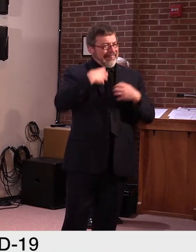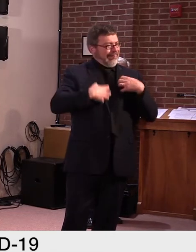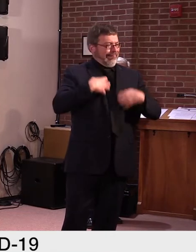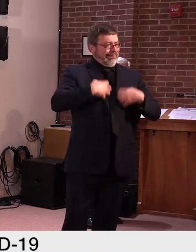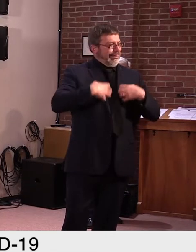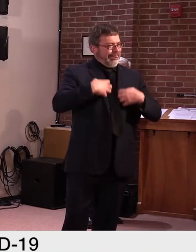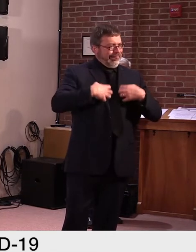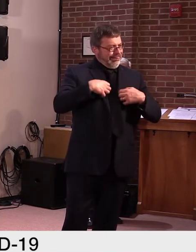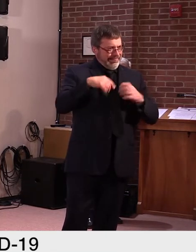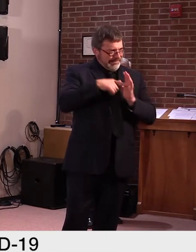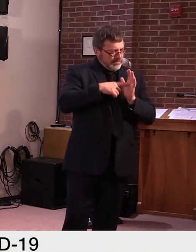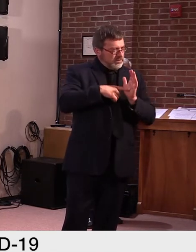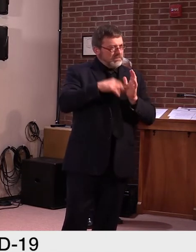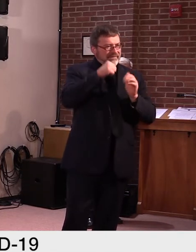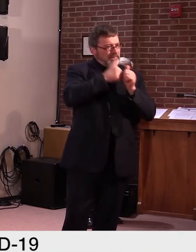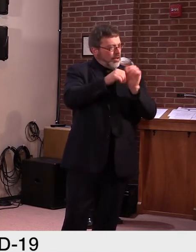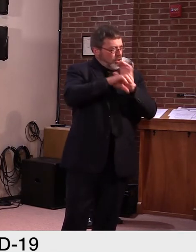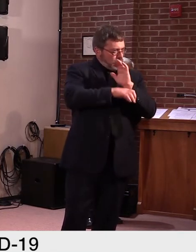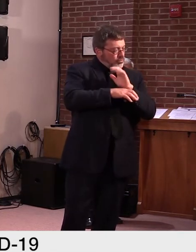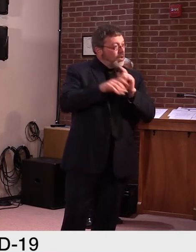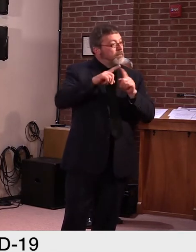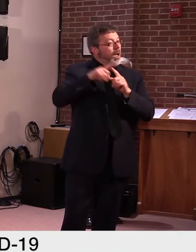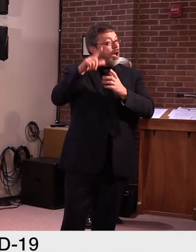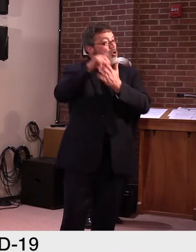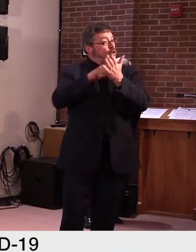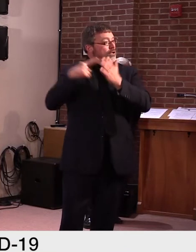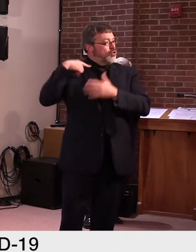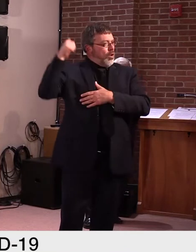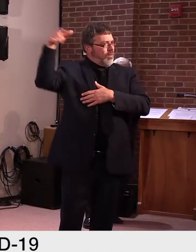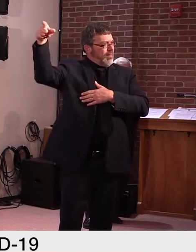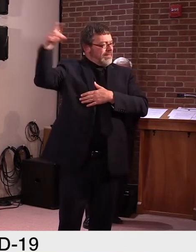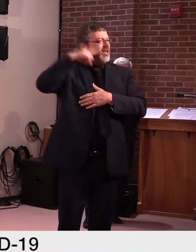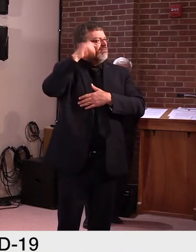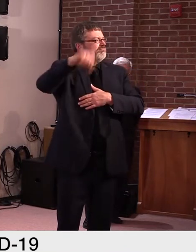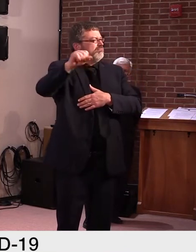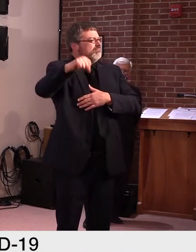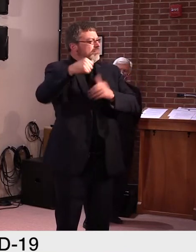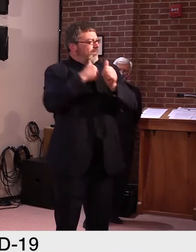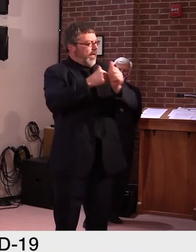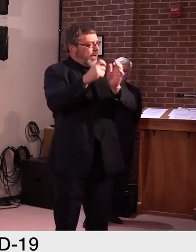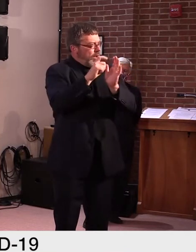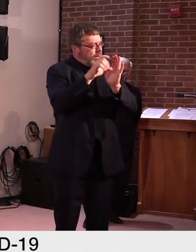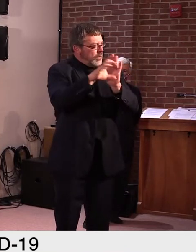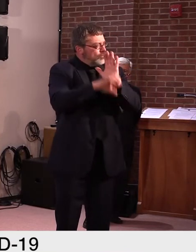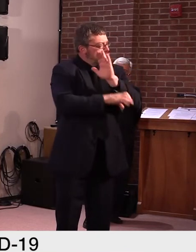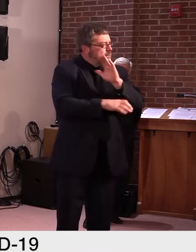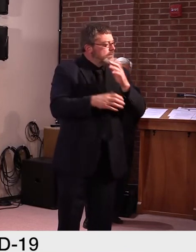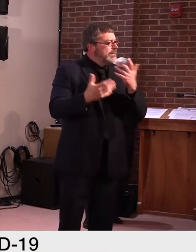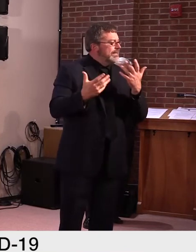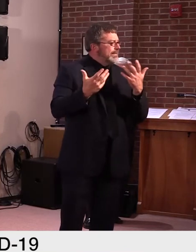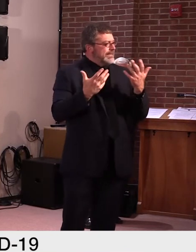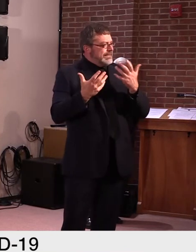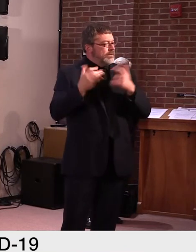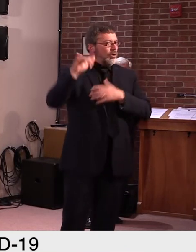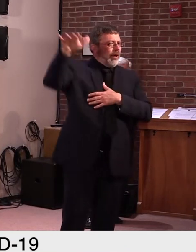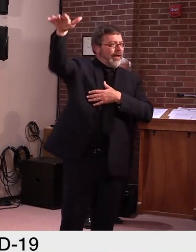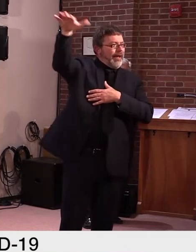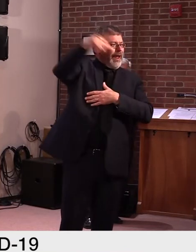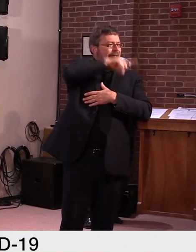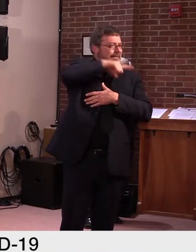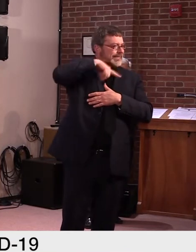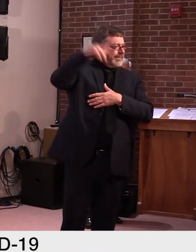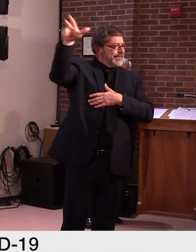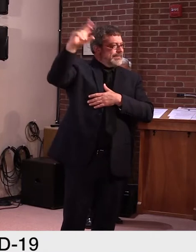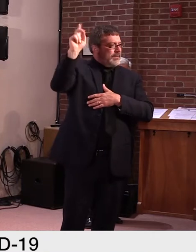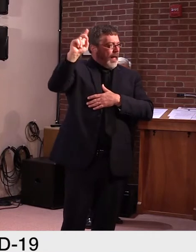out from Democrats, including your opponent, um, criticizing your, uh, your veto. I mean, how much of this is actually